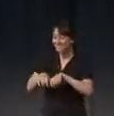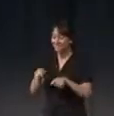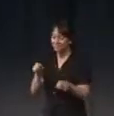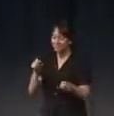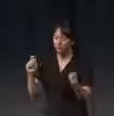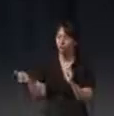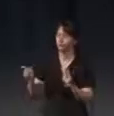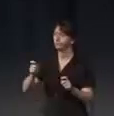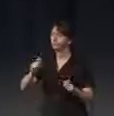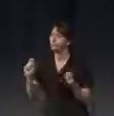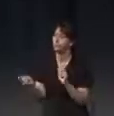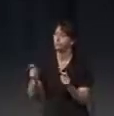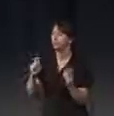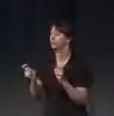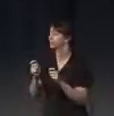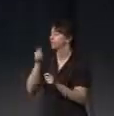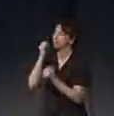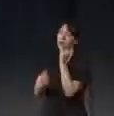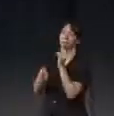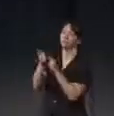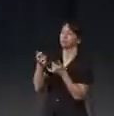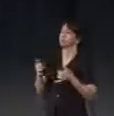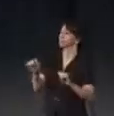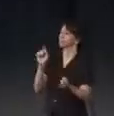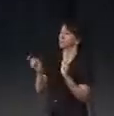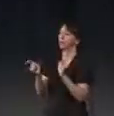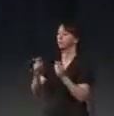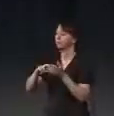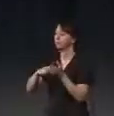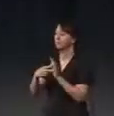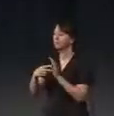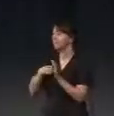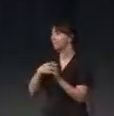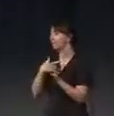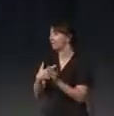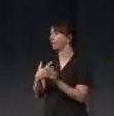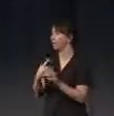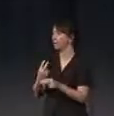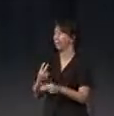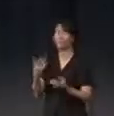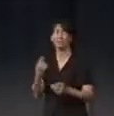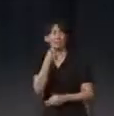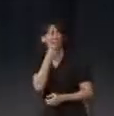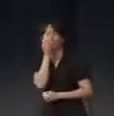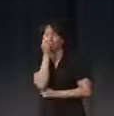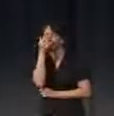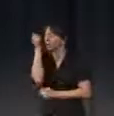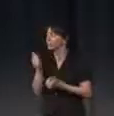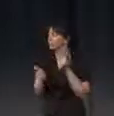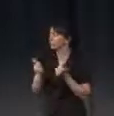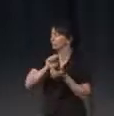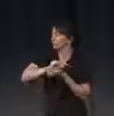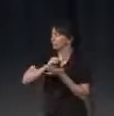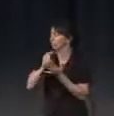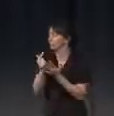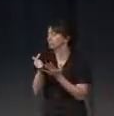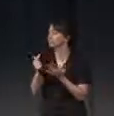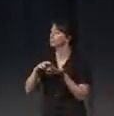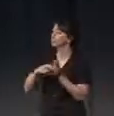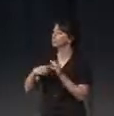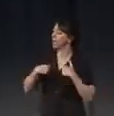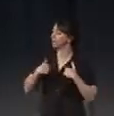mean I don't really know also what the images and which order are there. This mean it's kind of, it kind of all the time keep me very uncomfortable.